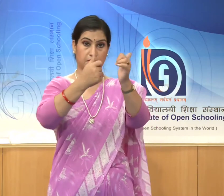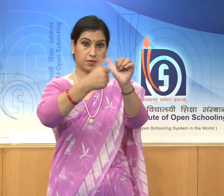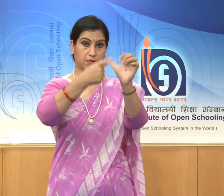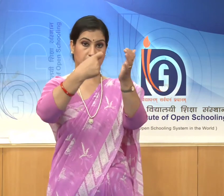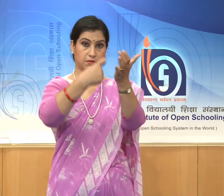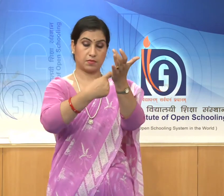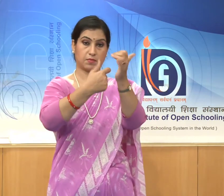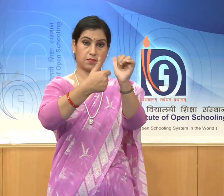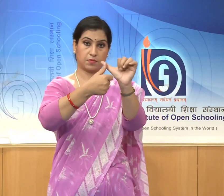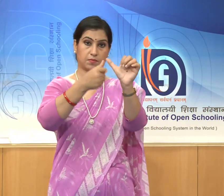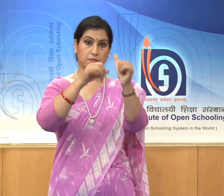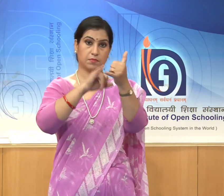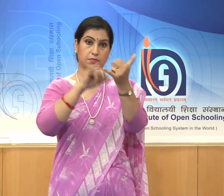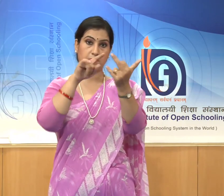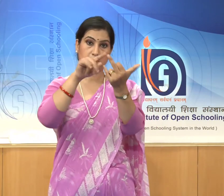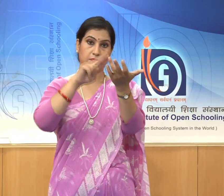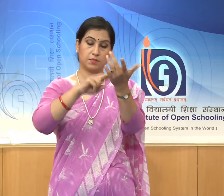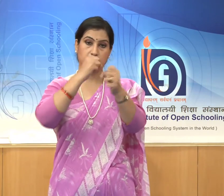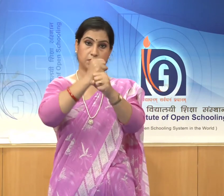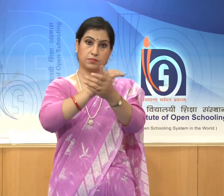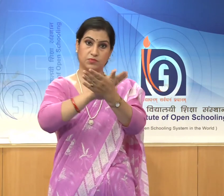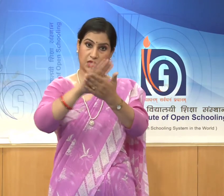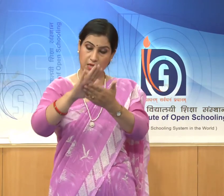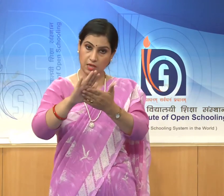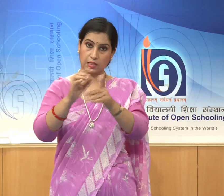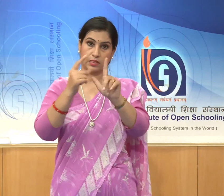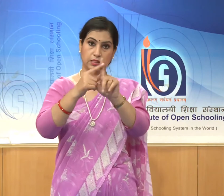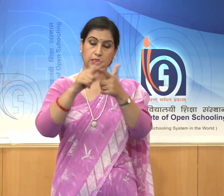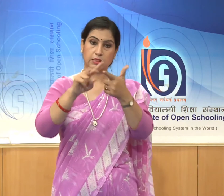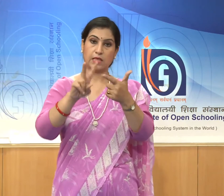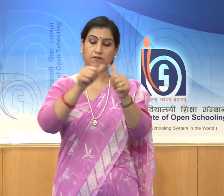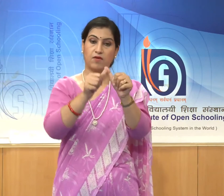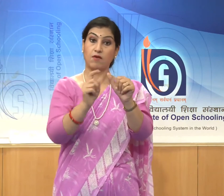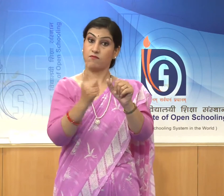I of the Ganga dynasty